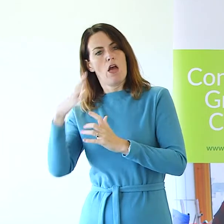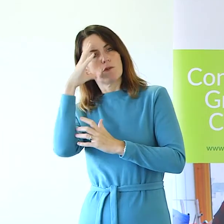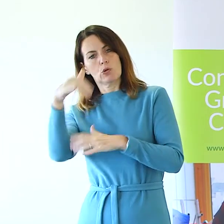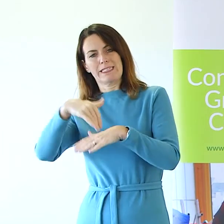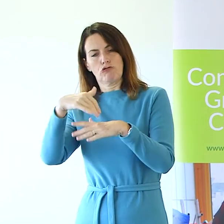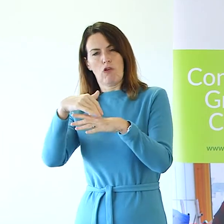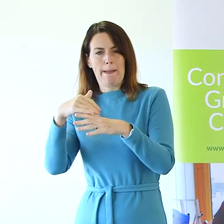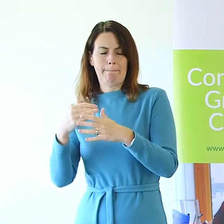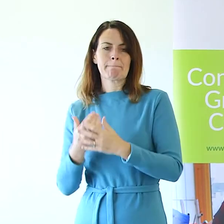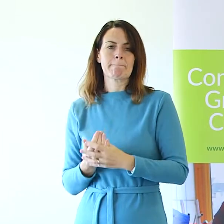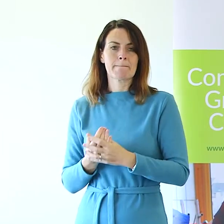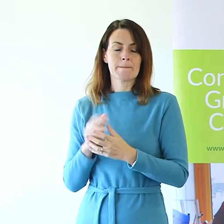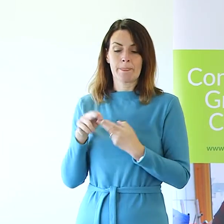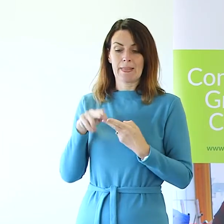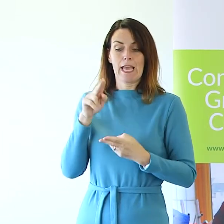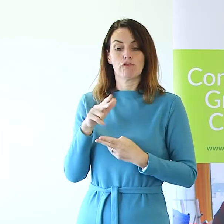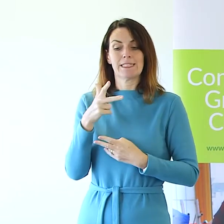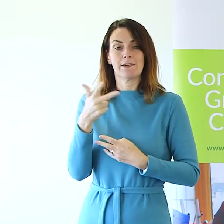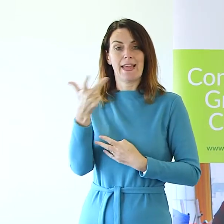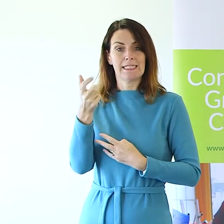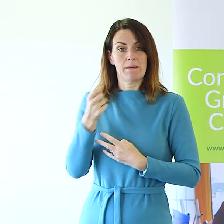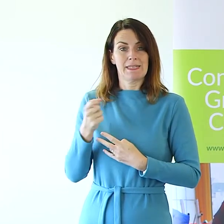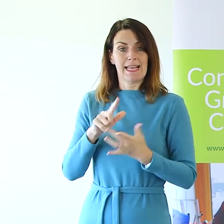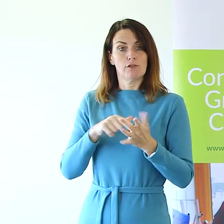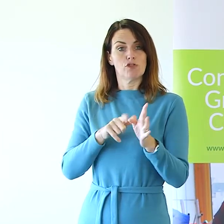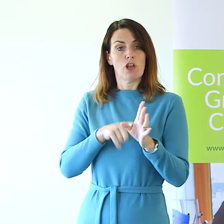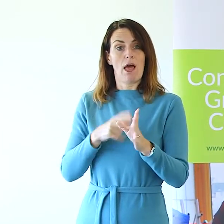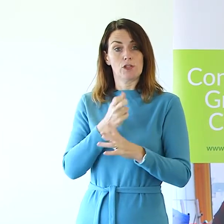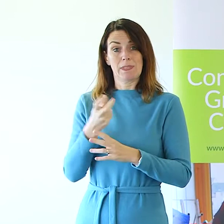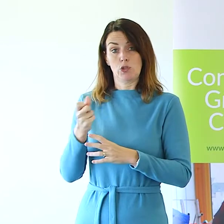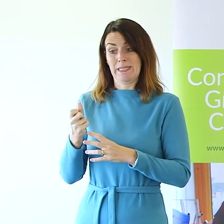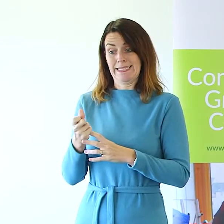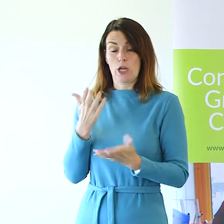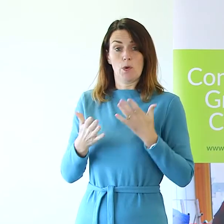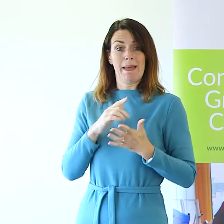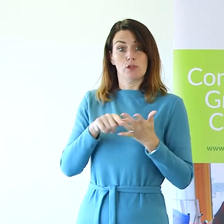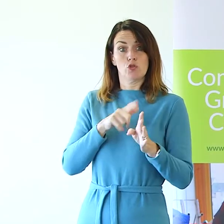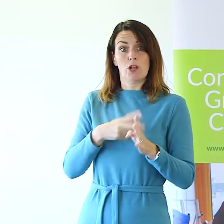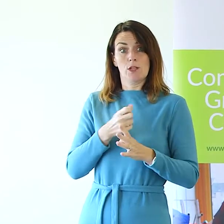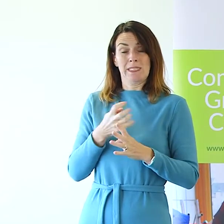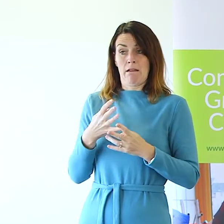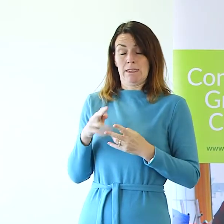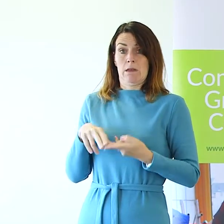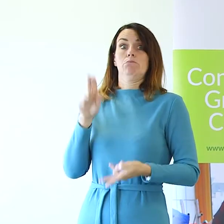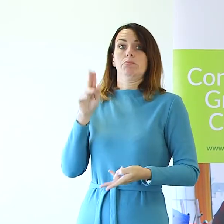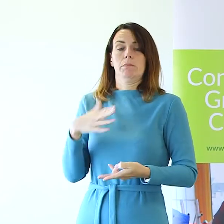with an increase of 18% reported in July 2020 compared to July 2019.